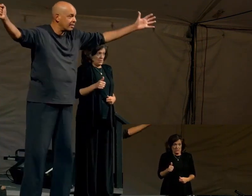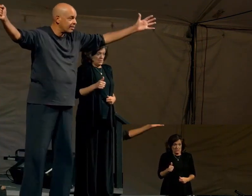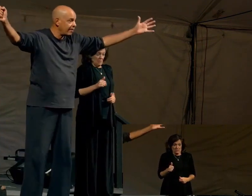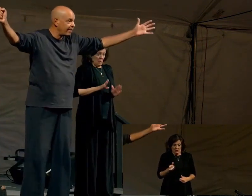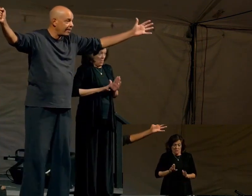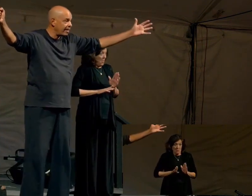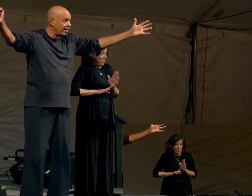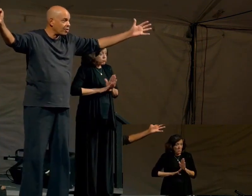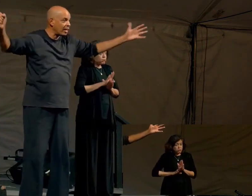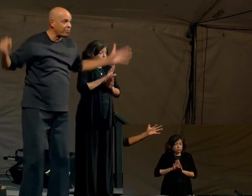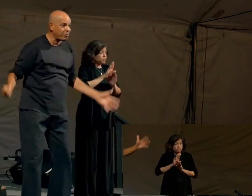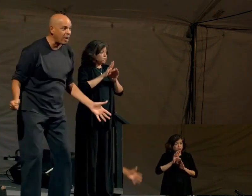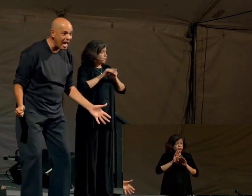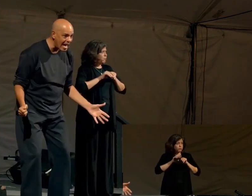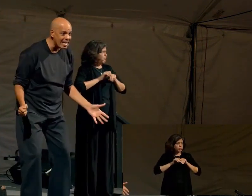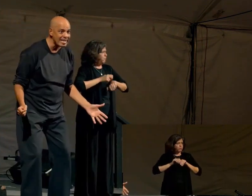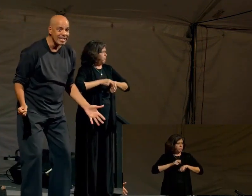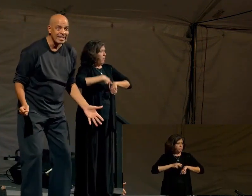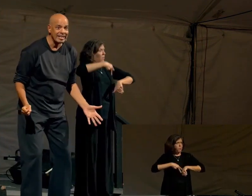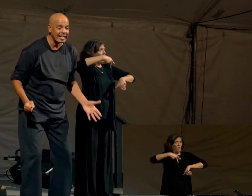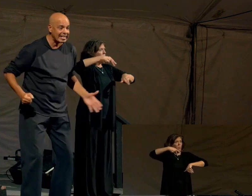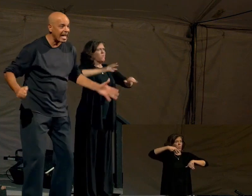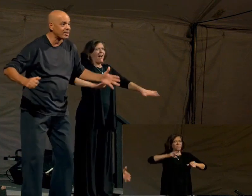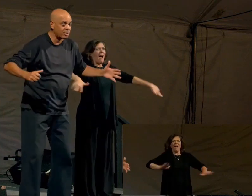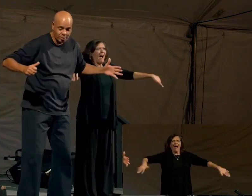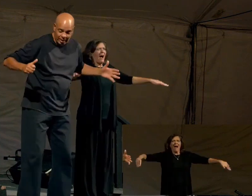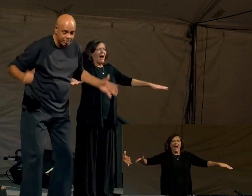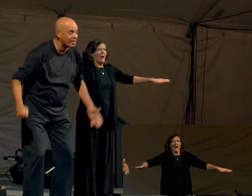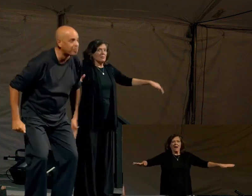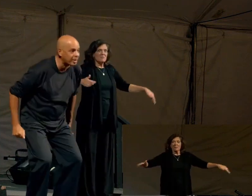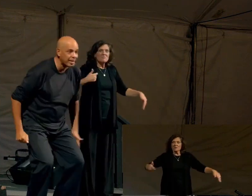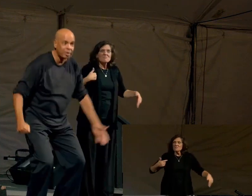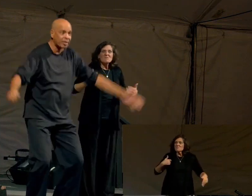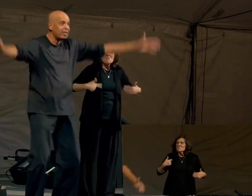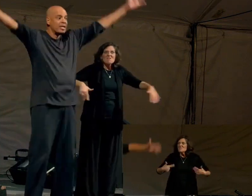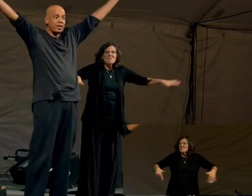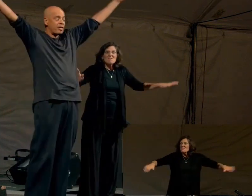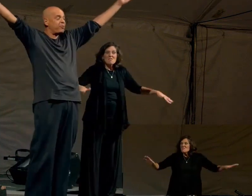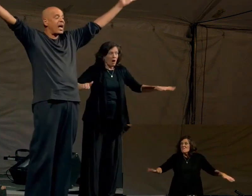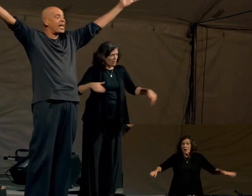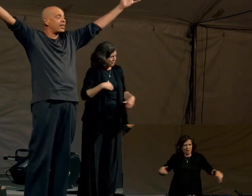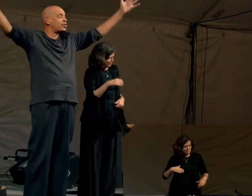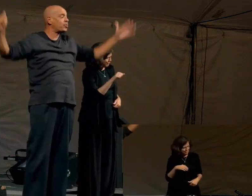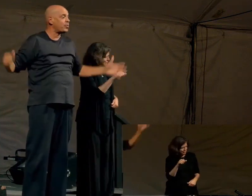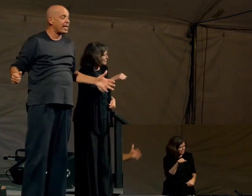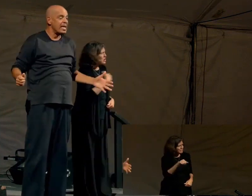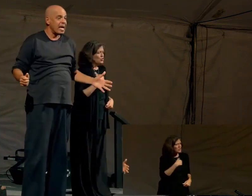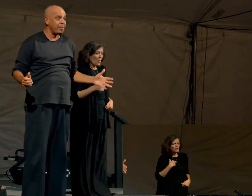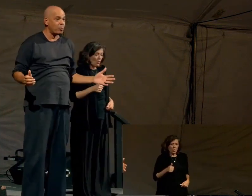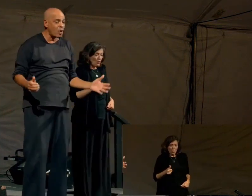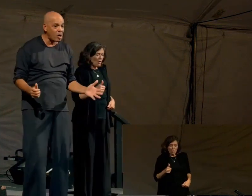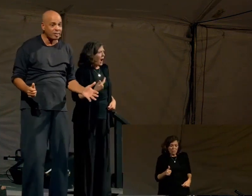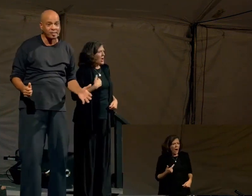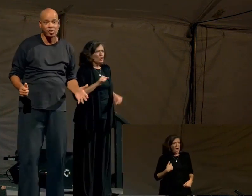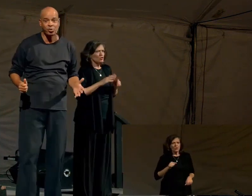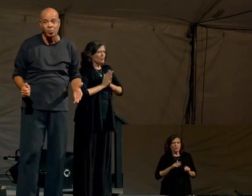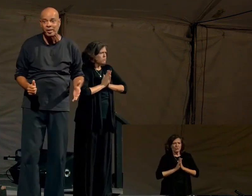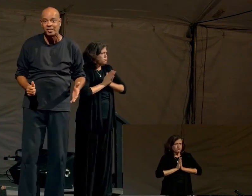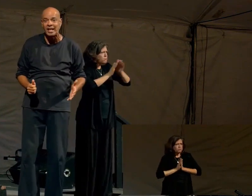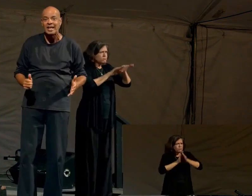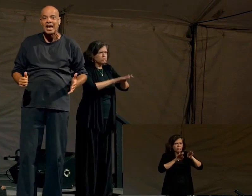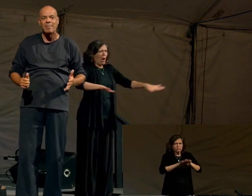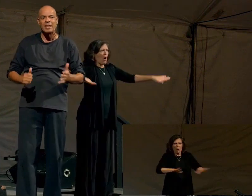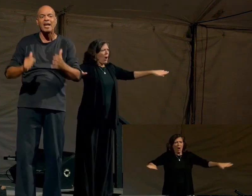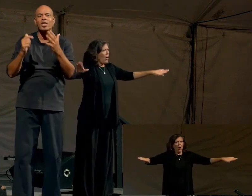fly. I was like, fly? He's like, yes, you're just going to press a button, and you're going to fly like Superman. I'm like, wow, this is